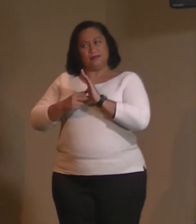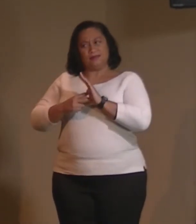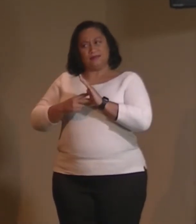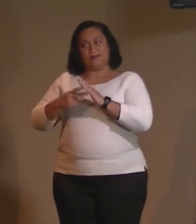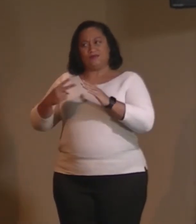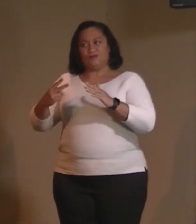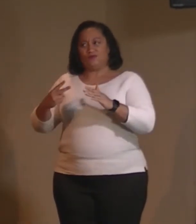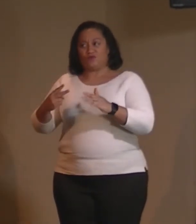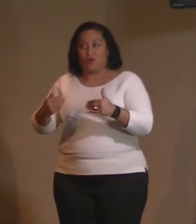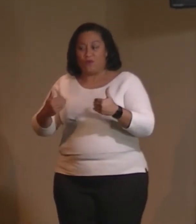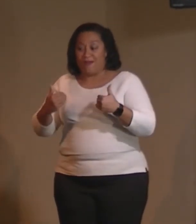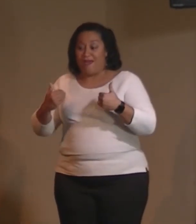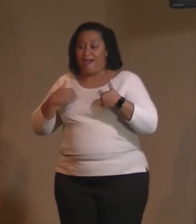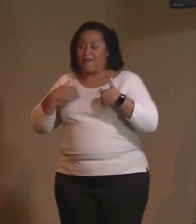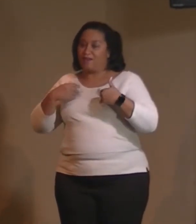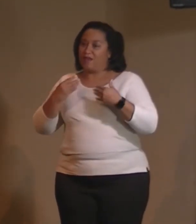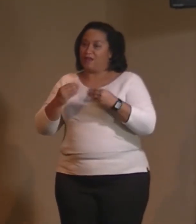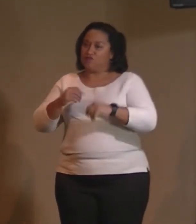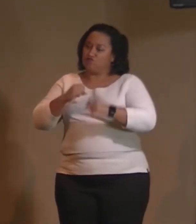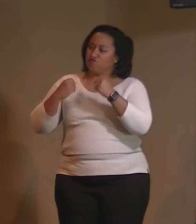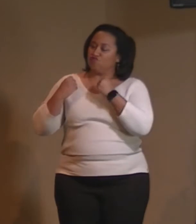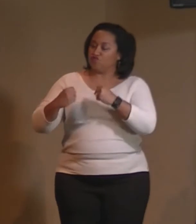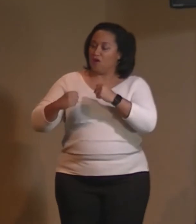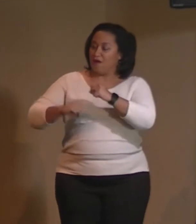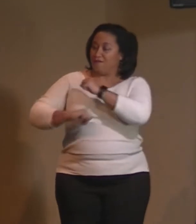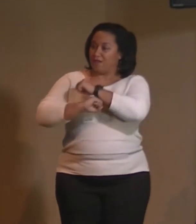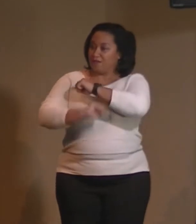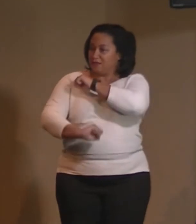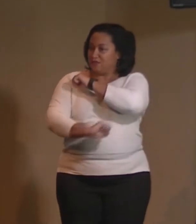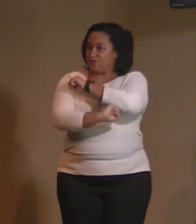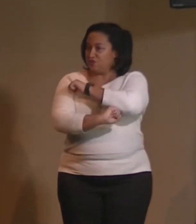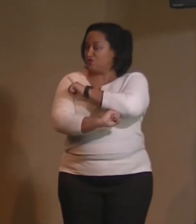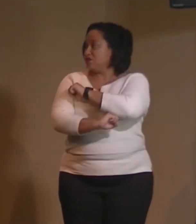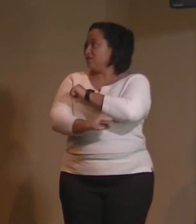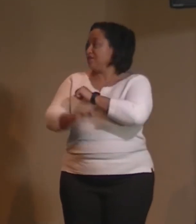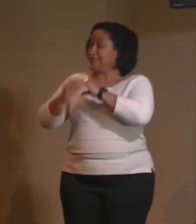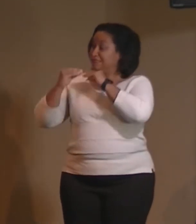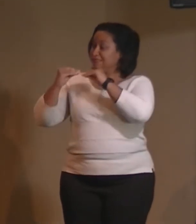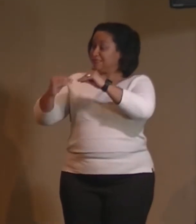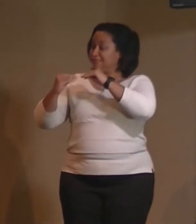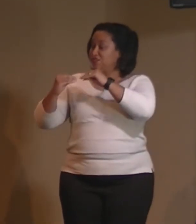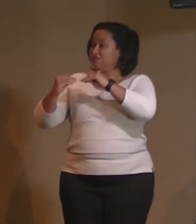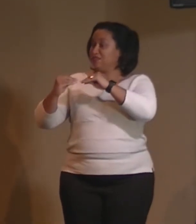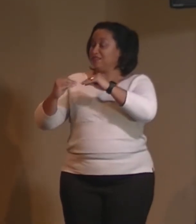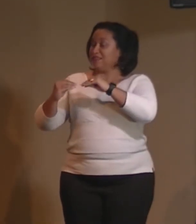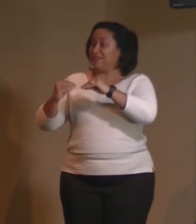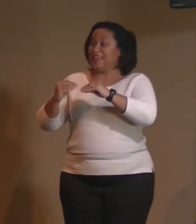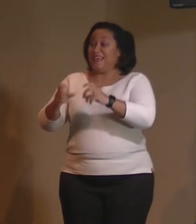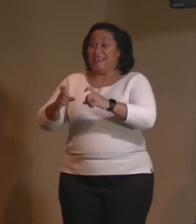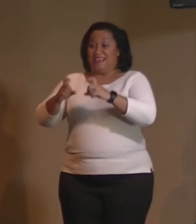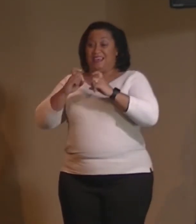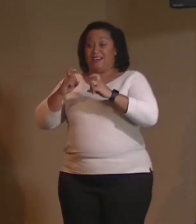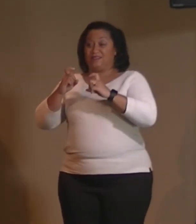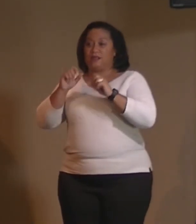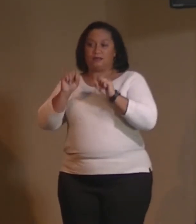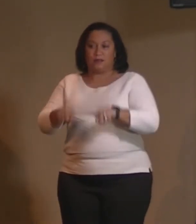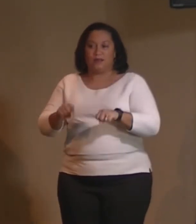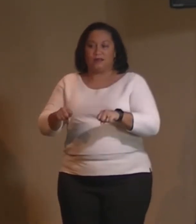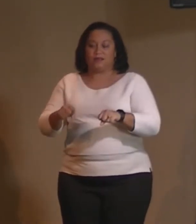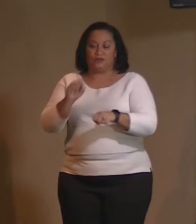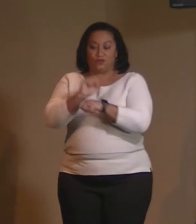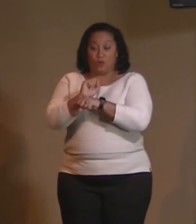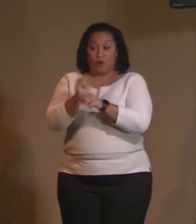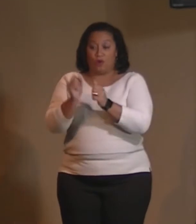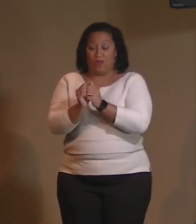foundation in the teaching slash philosophy of science of mind and spirit gives us the ability to work with love